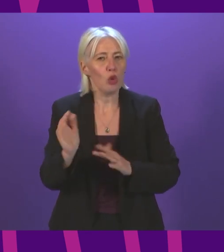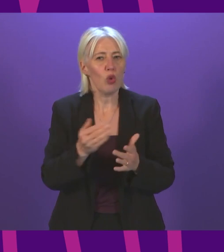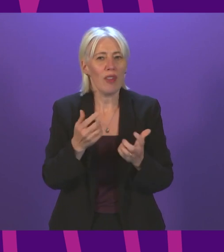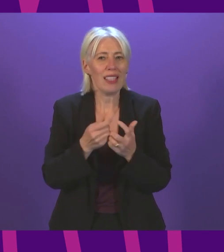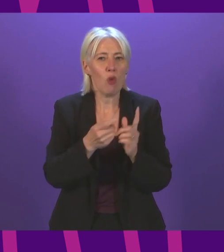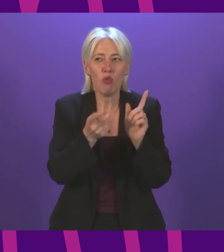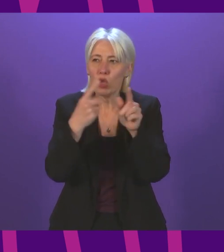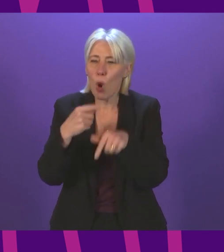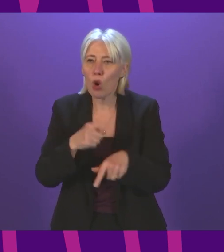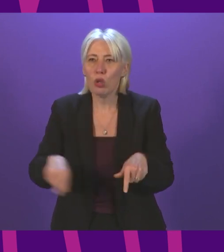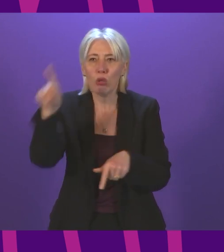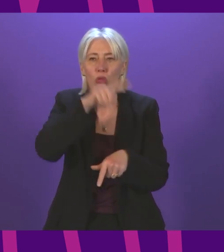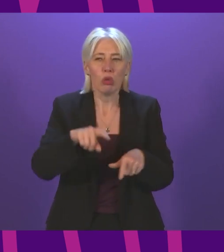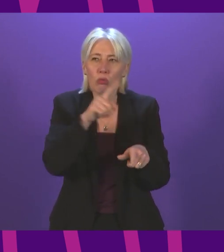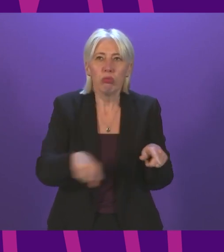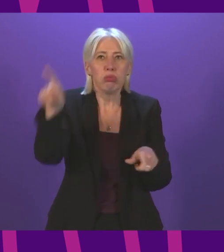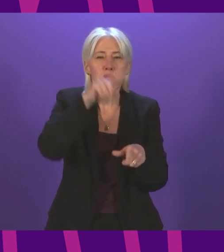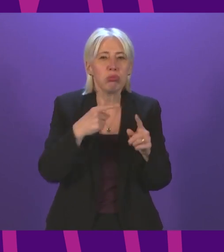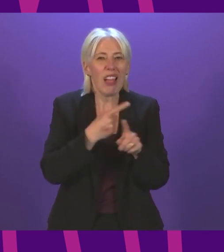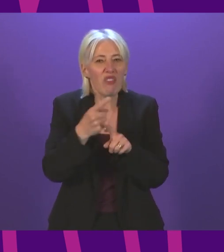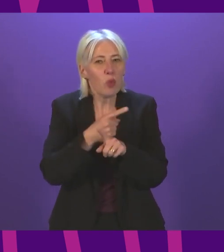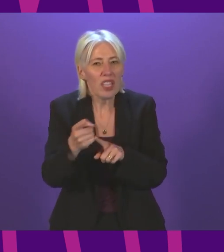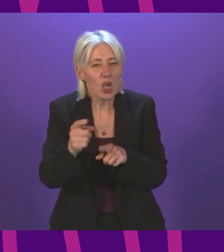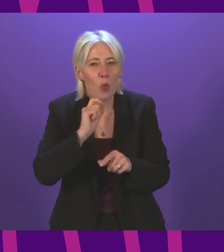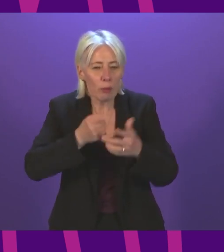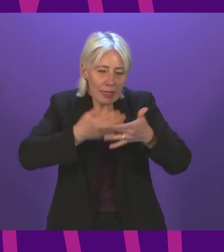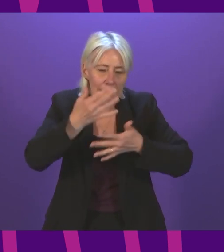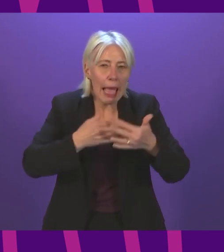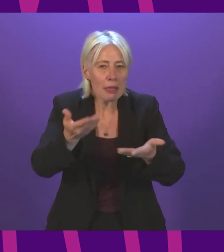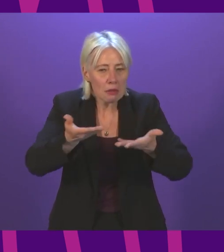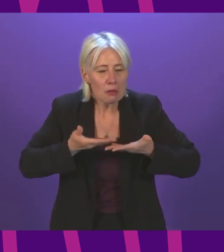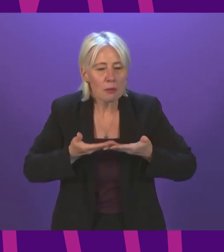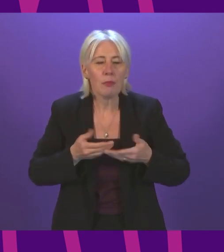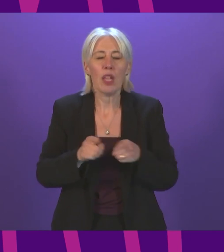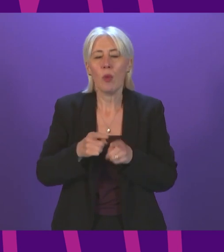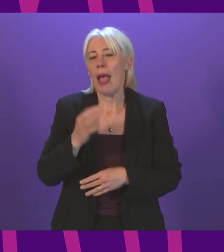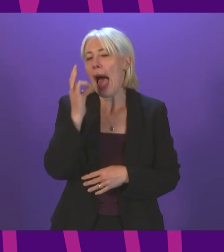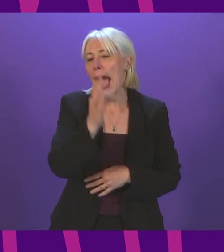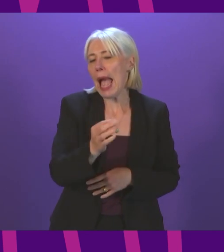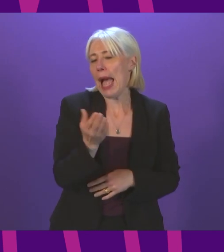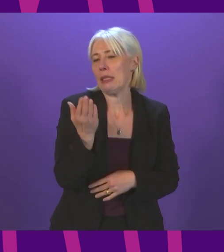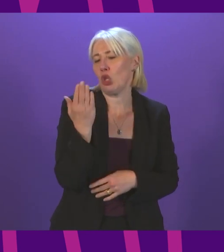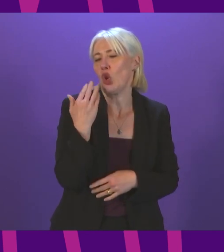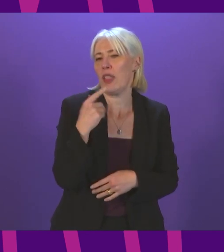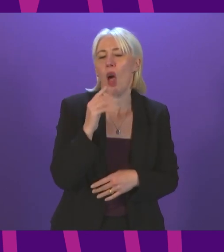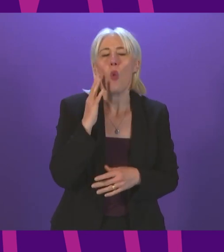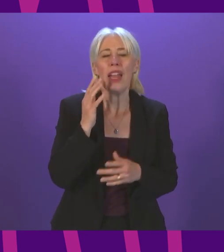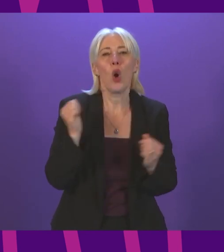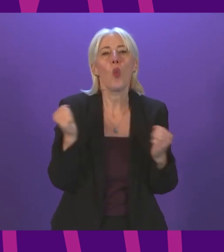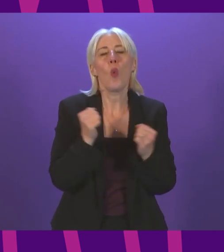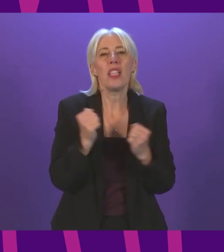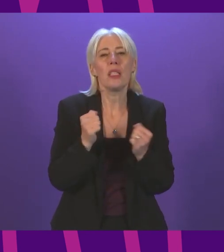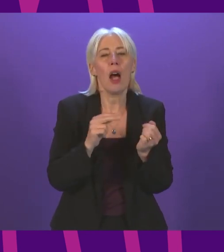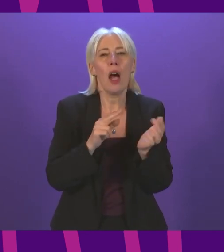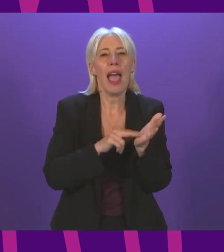country each week? And, I asked the First Minister earlier when we would get a winter NHS plan and she